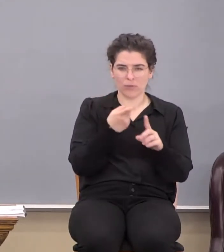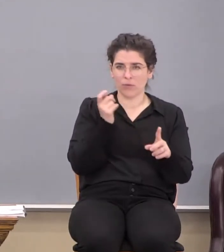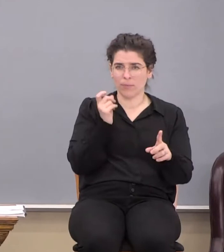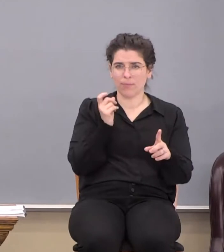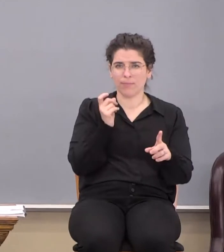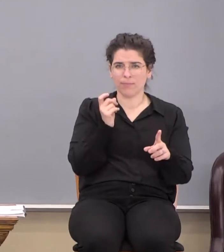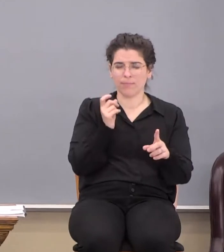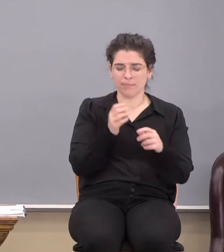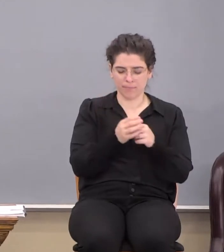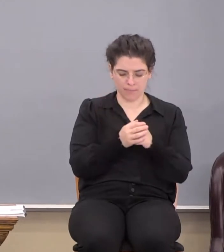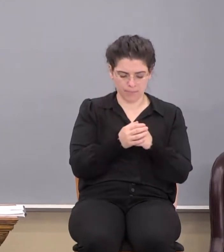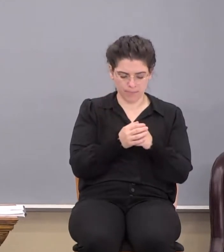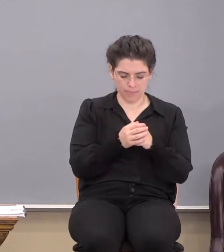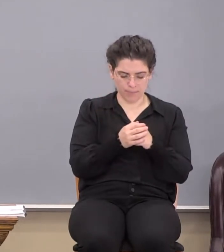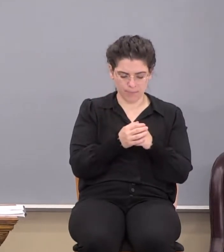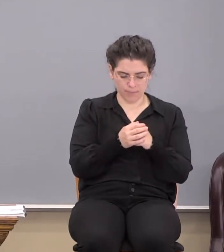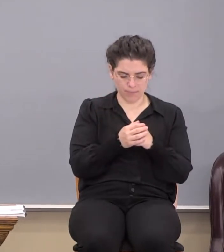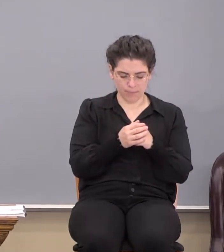from.